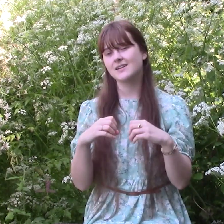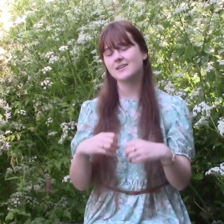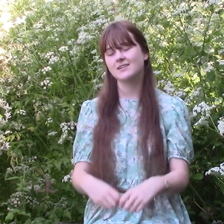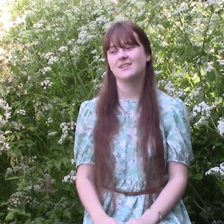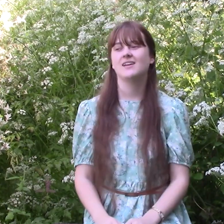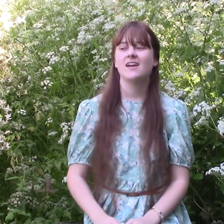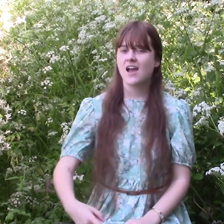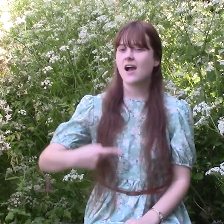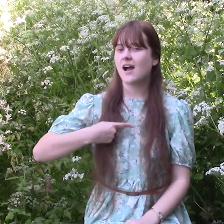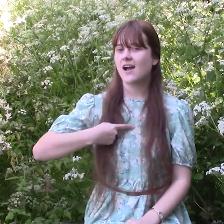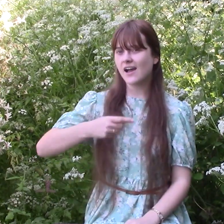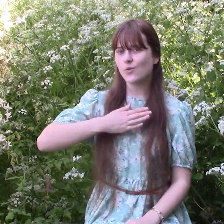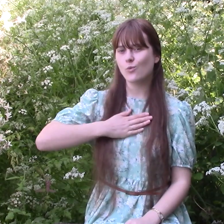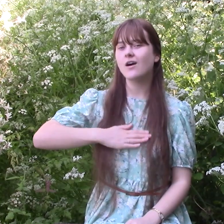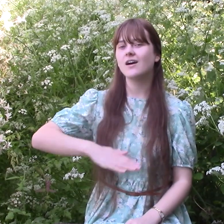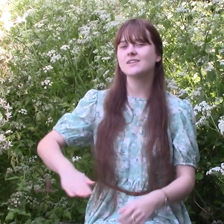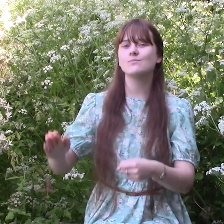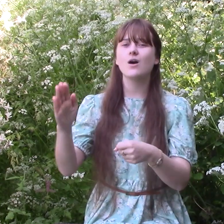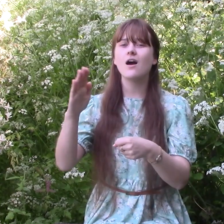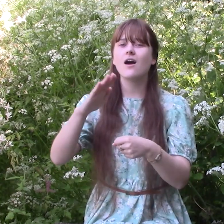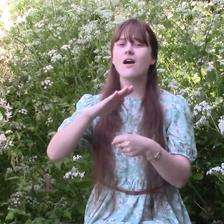I want more